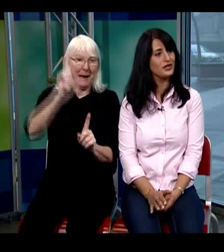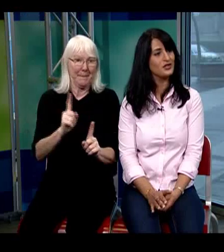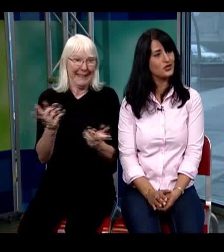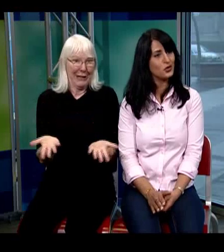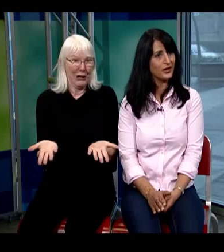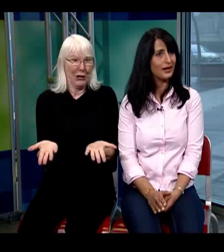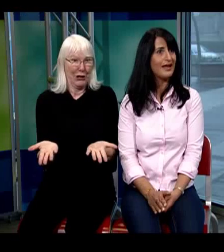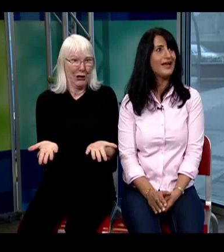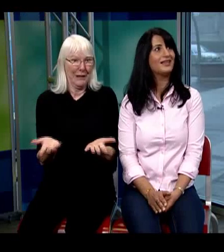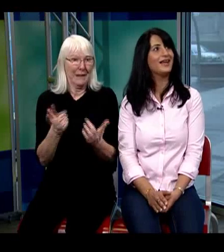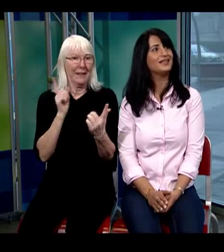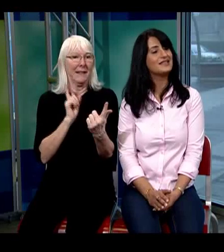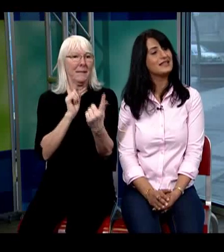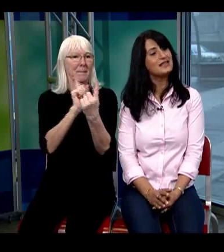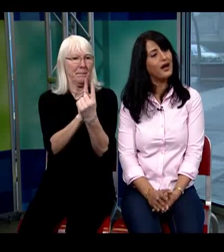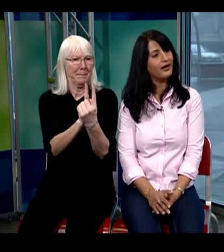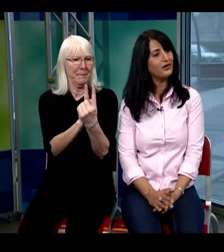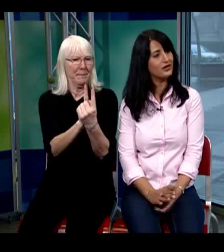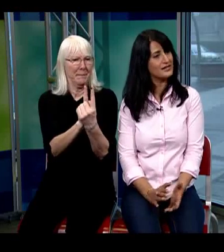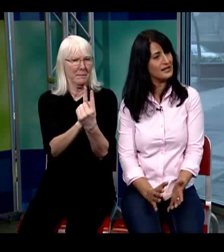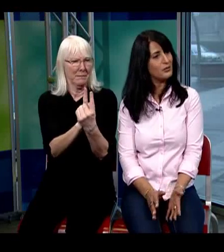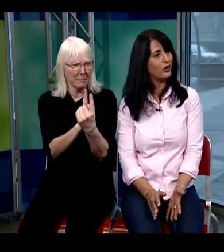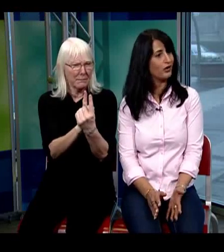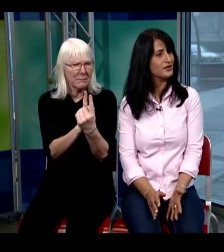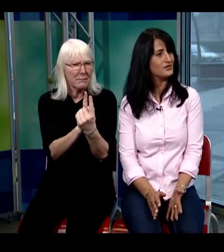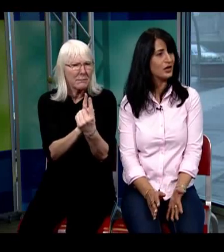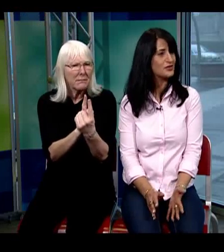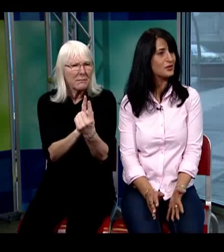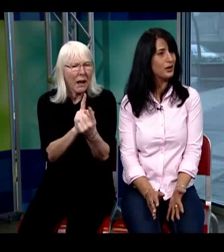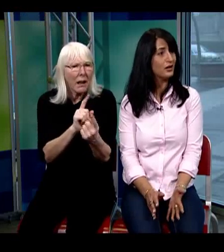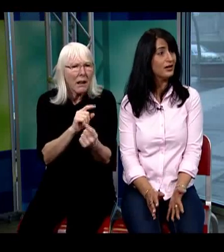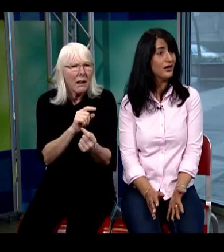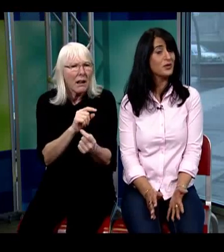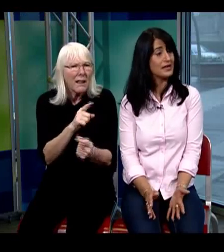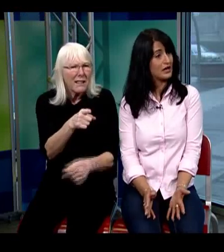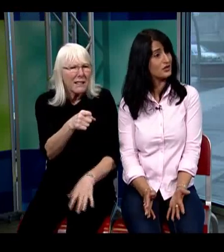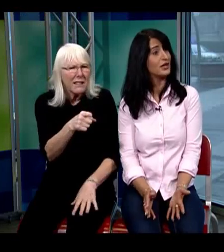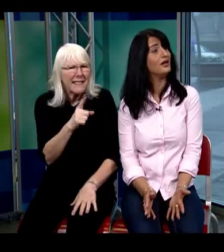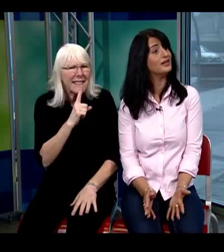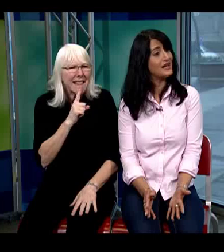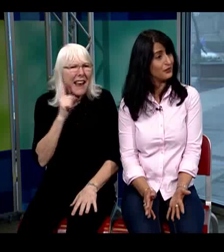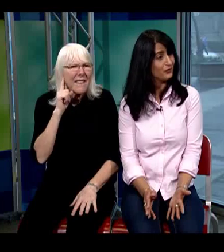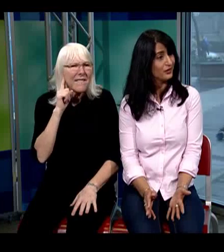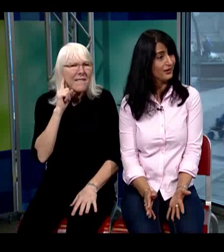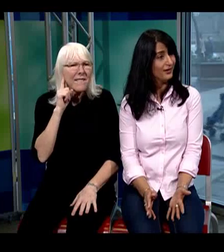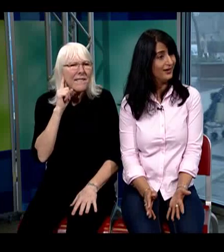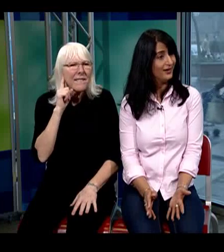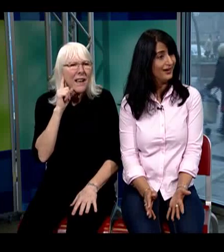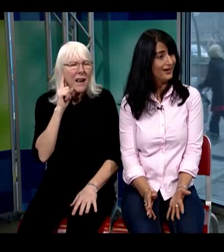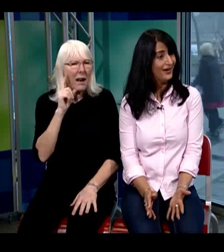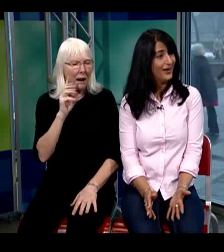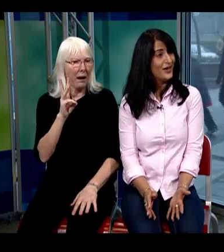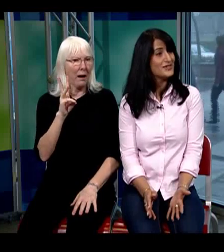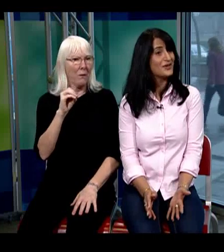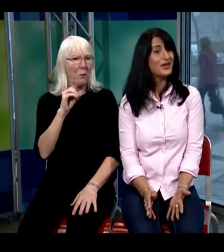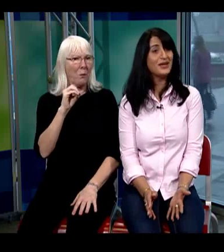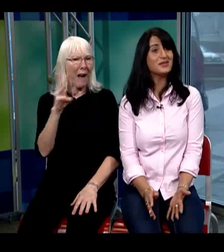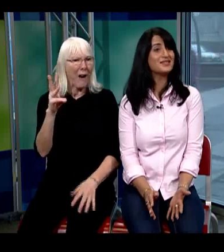ensuring that this entire seminar is run so well was actually deaf so he was